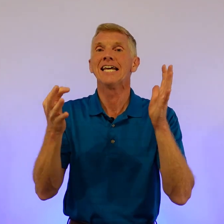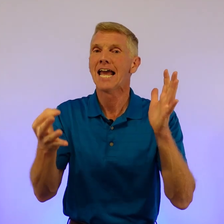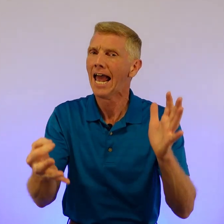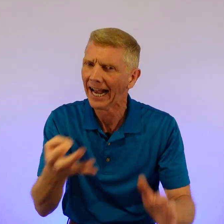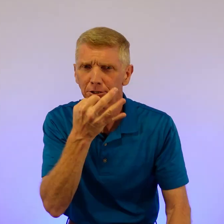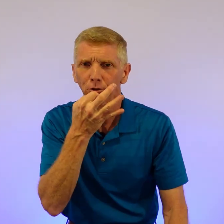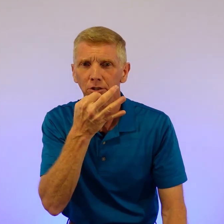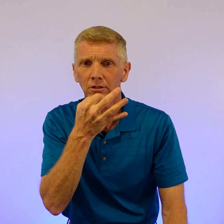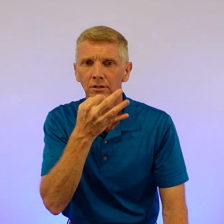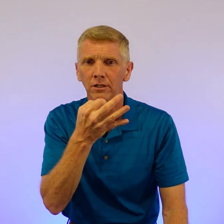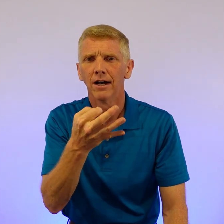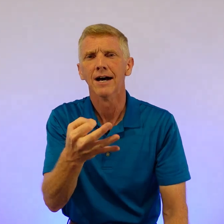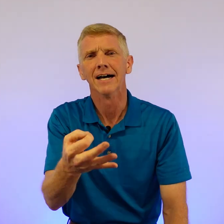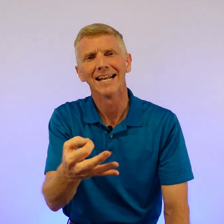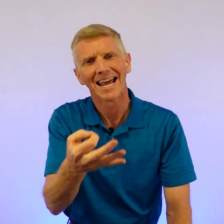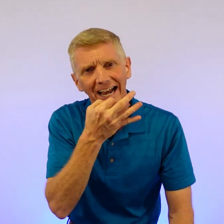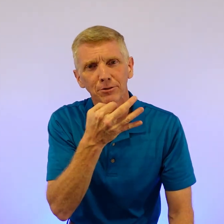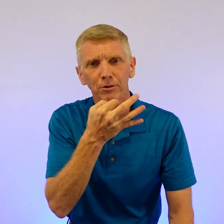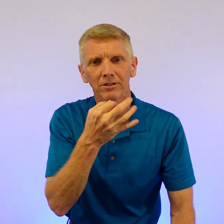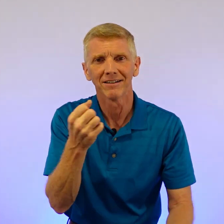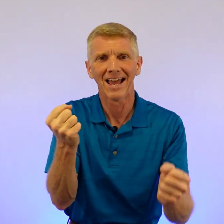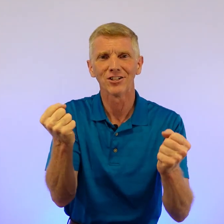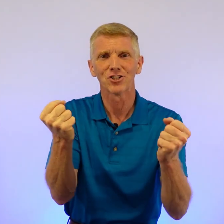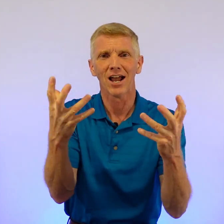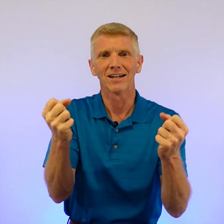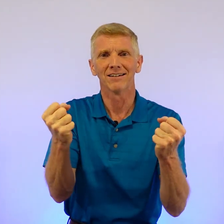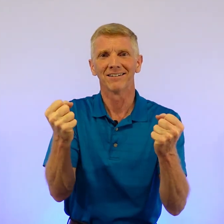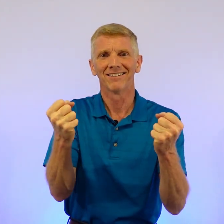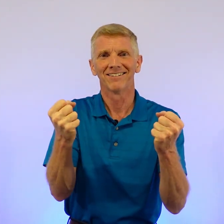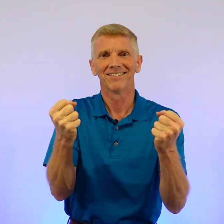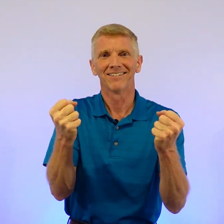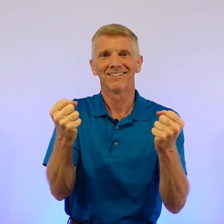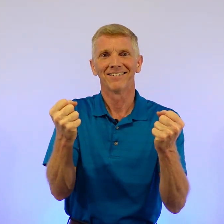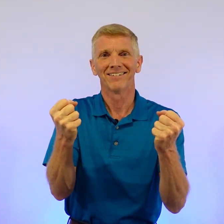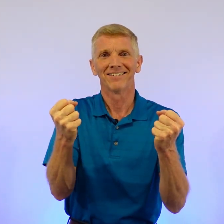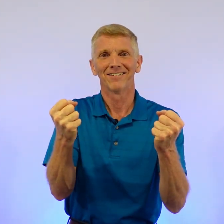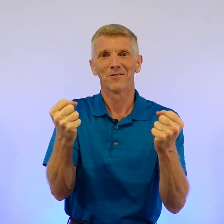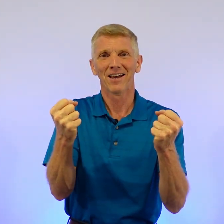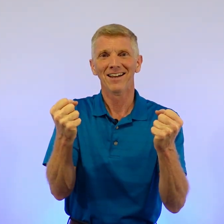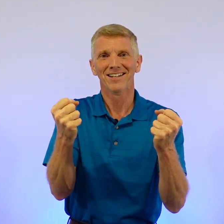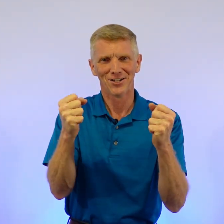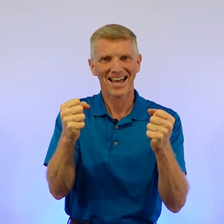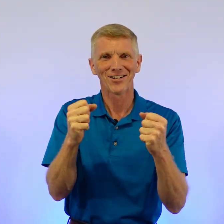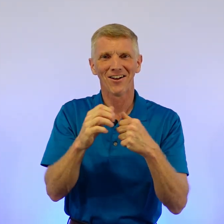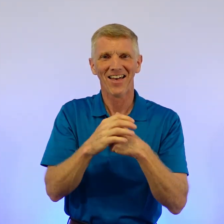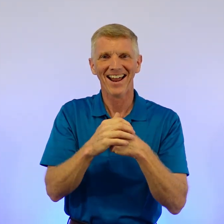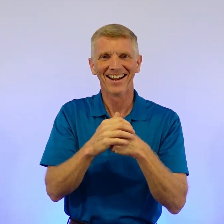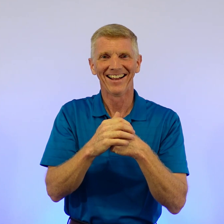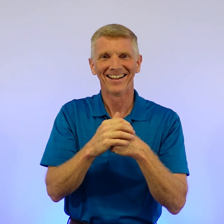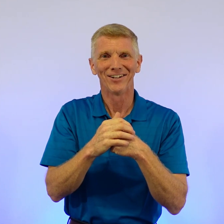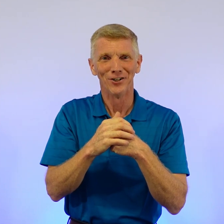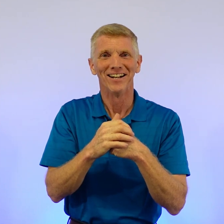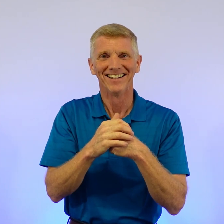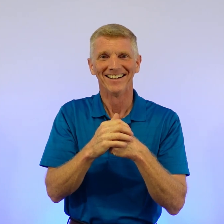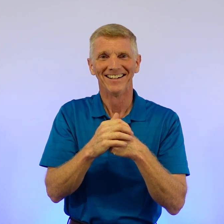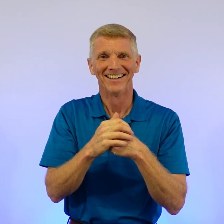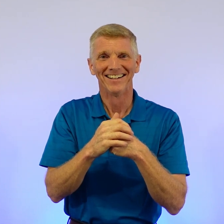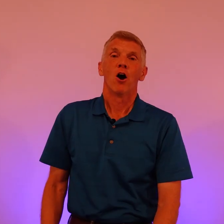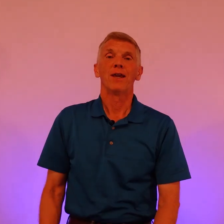expert, an expert at signing. Okay? Did you catch all that? Good. Okay,